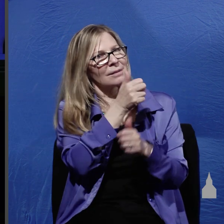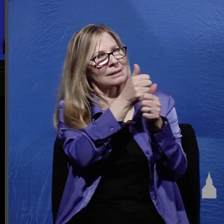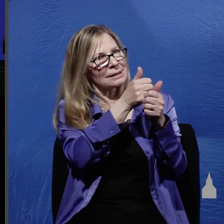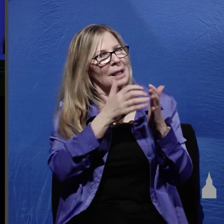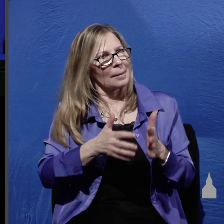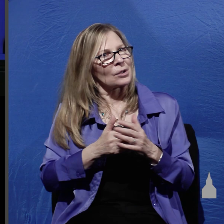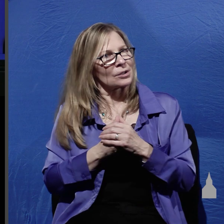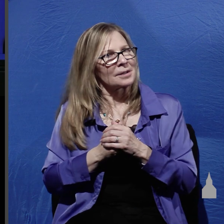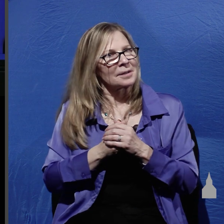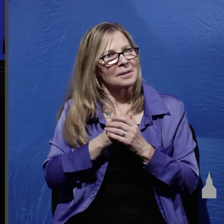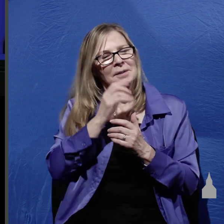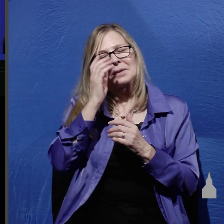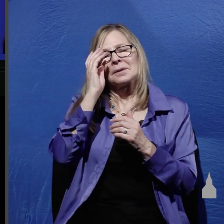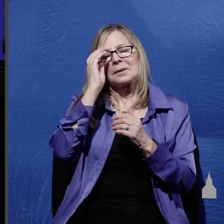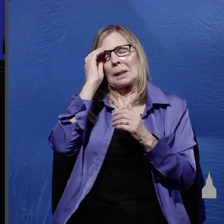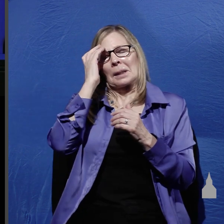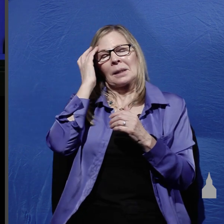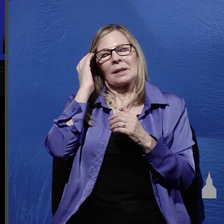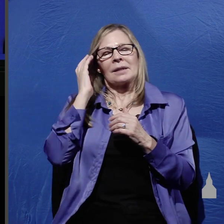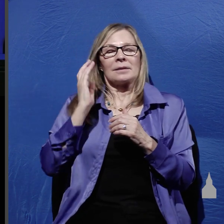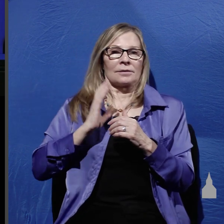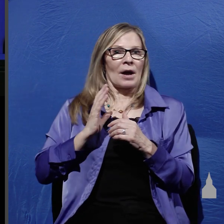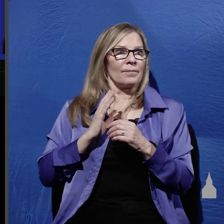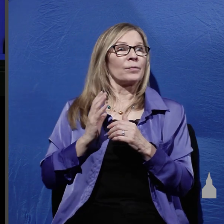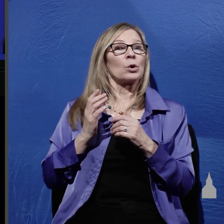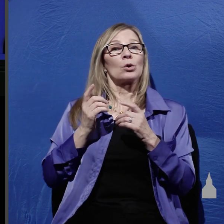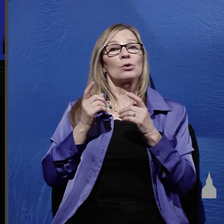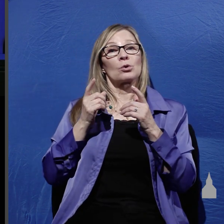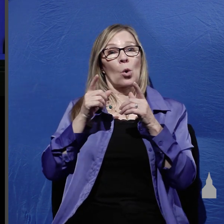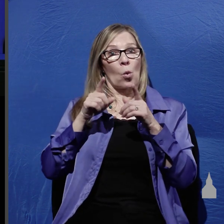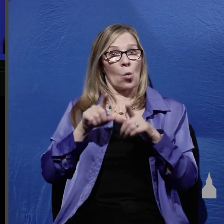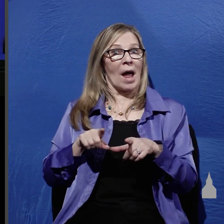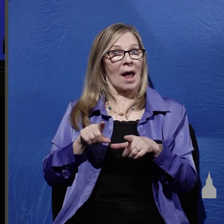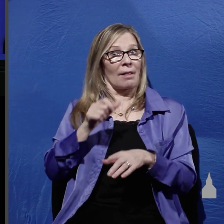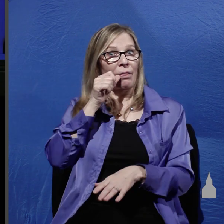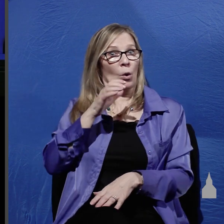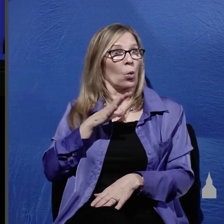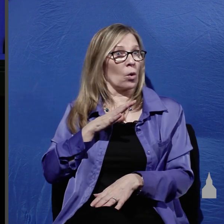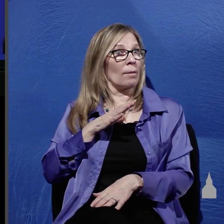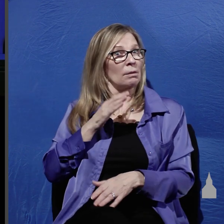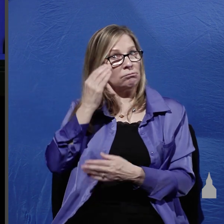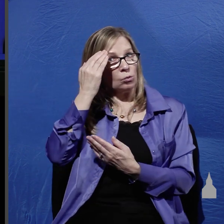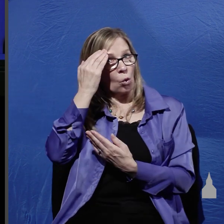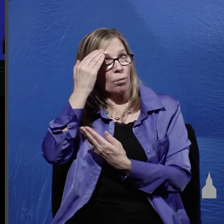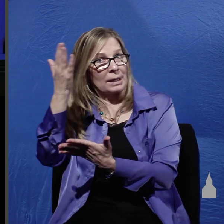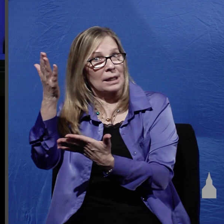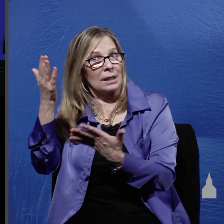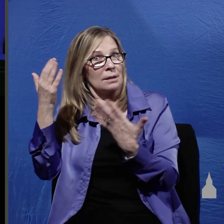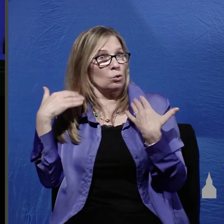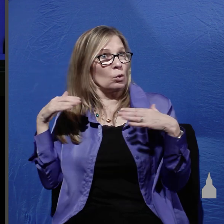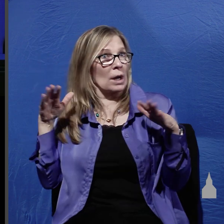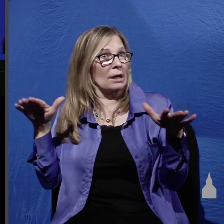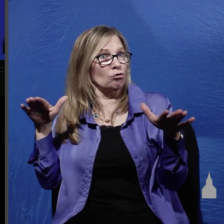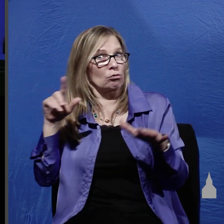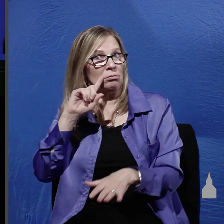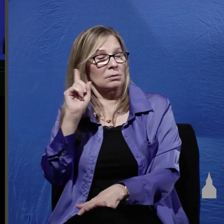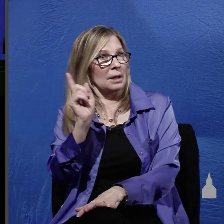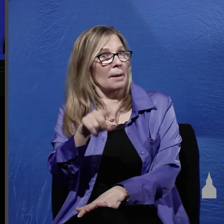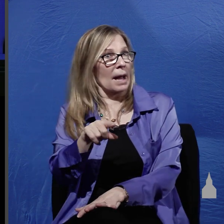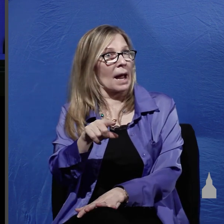now in the meantime while these women in obedience to the angels commands to look